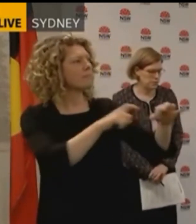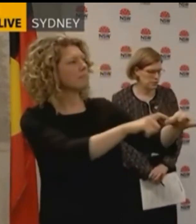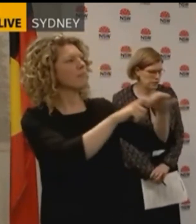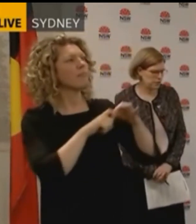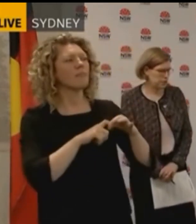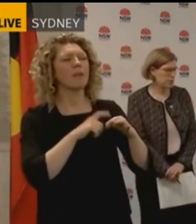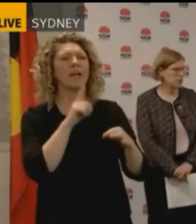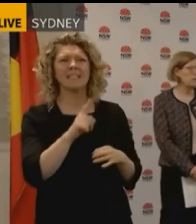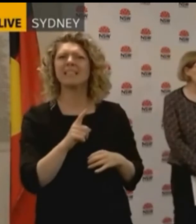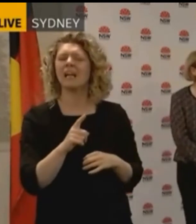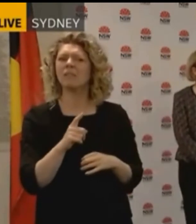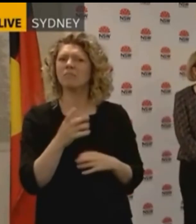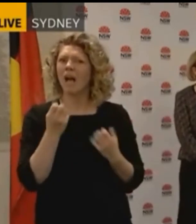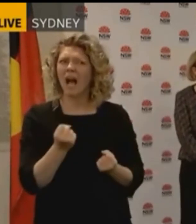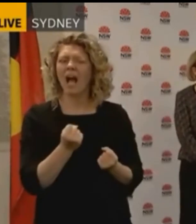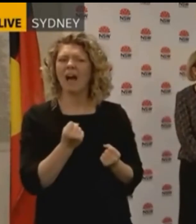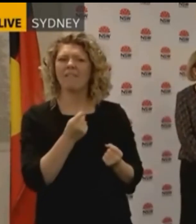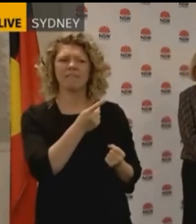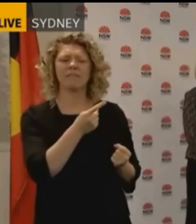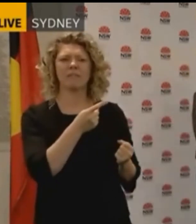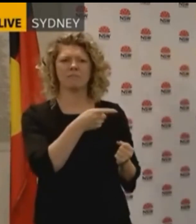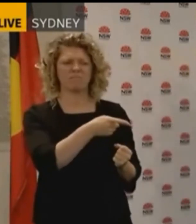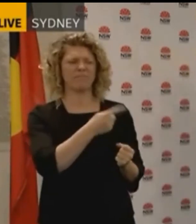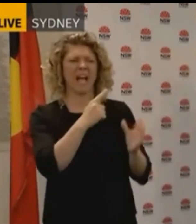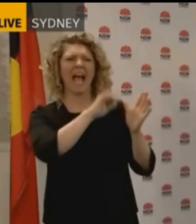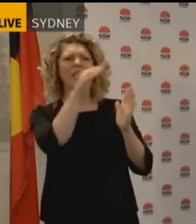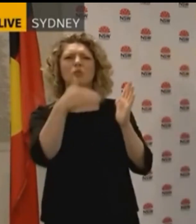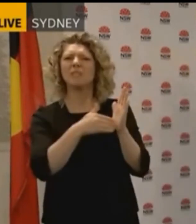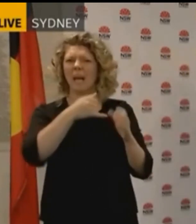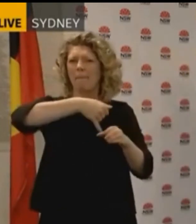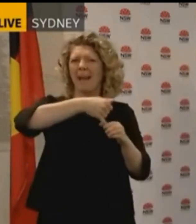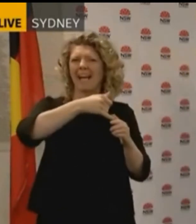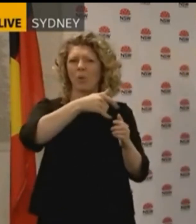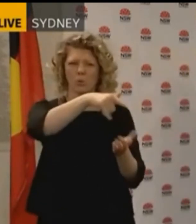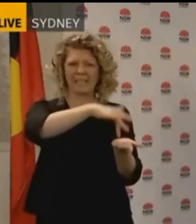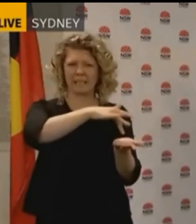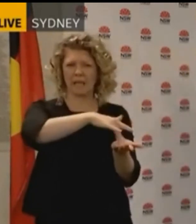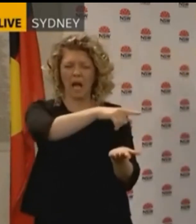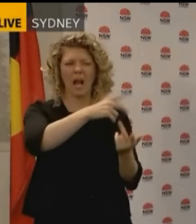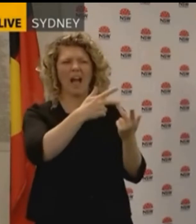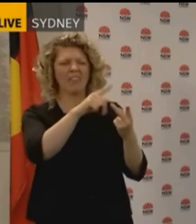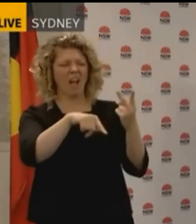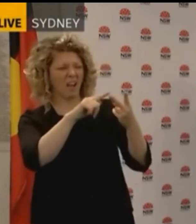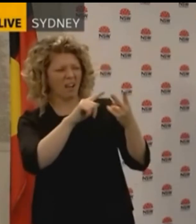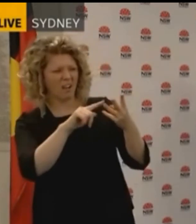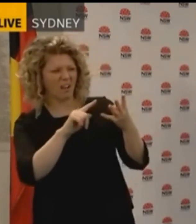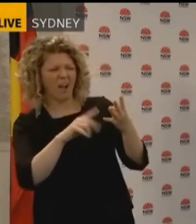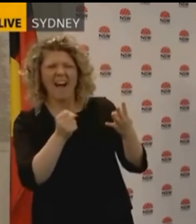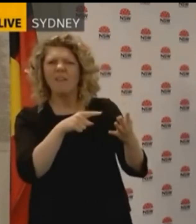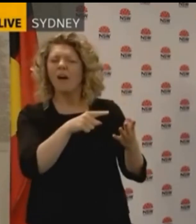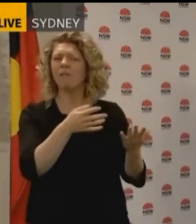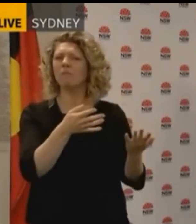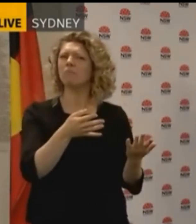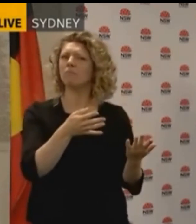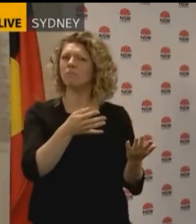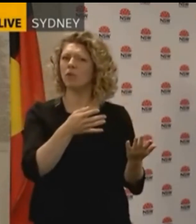cases at Great Beginnings overnight and Agent Z that weren't included in the count. Can you say how many cases that have been post-8pm and